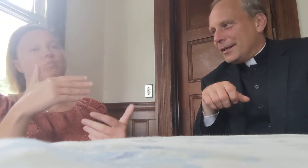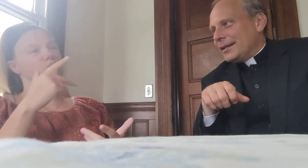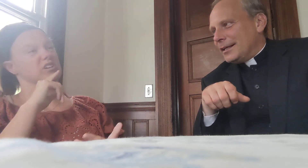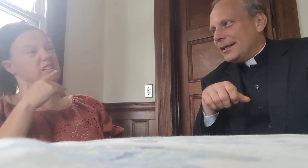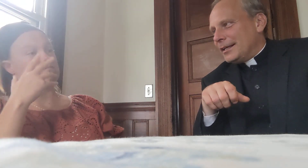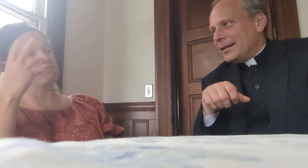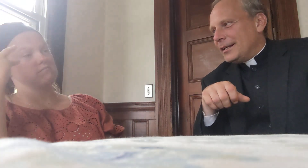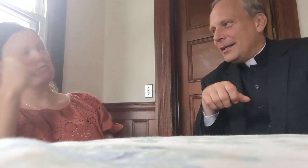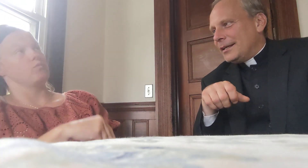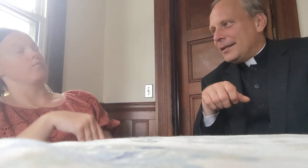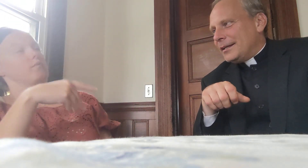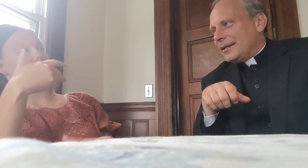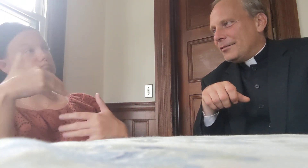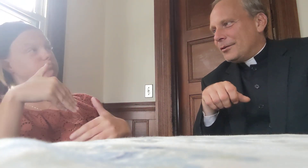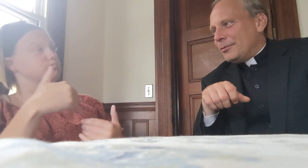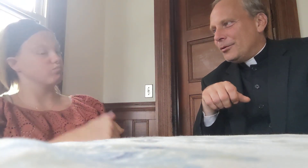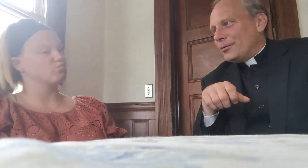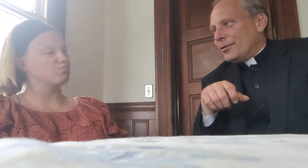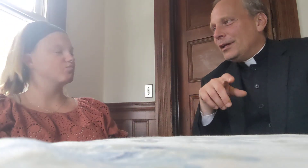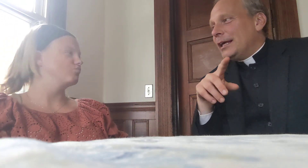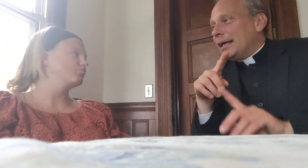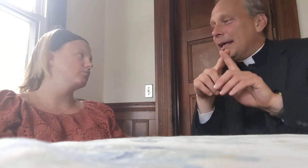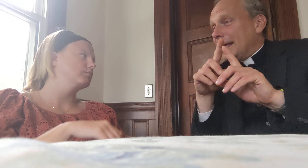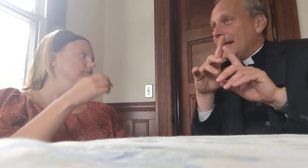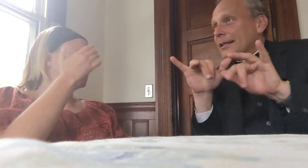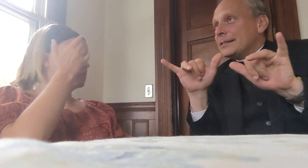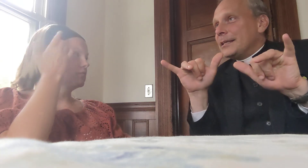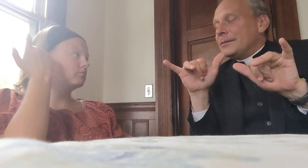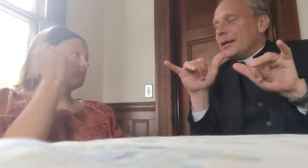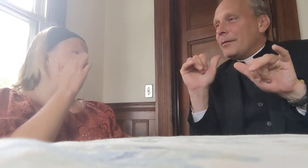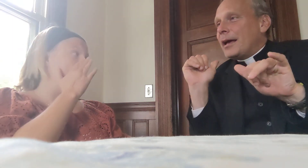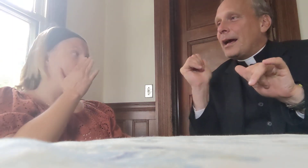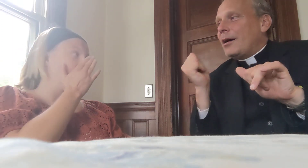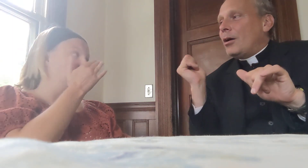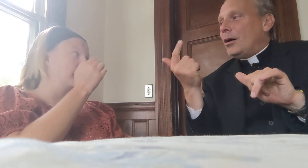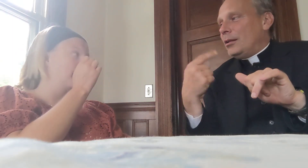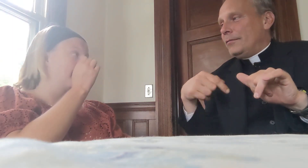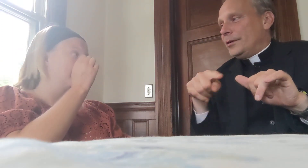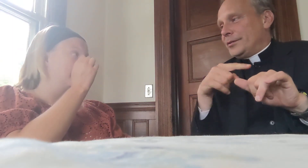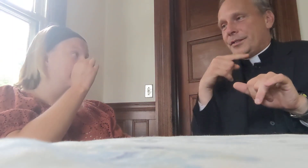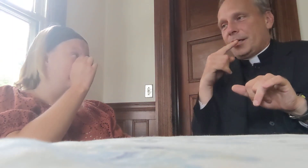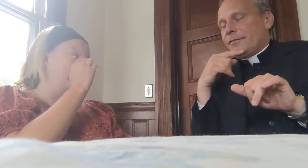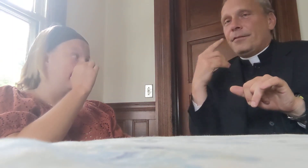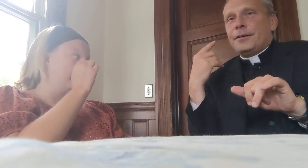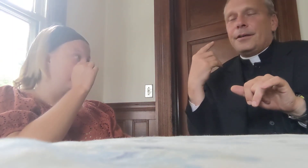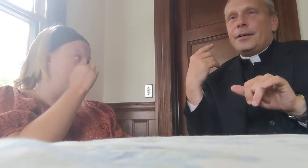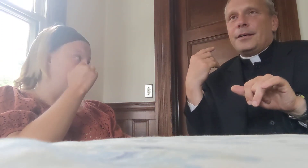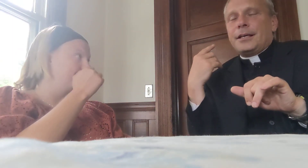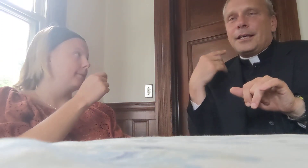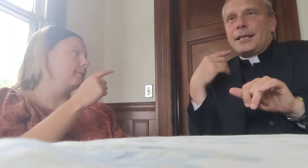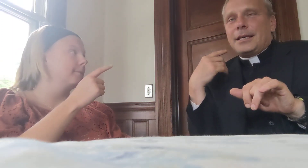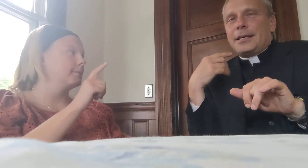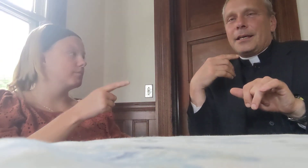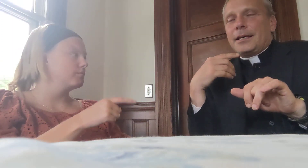yeah, that's very beautiful, and, and at the same time, how all of those, deaf, uh,